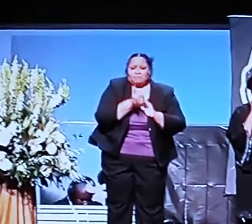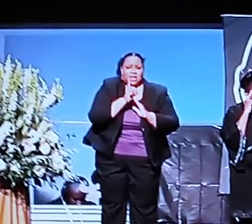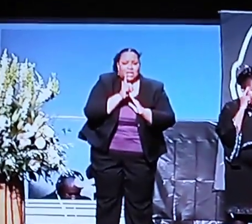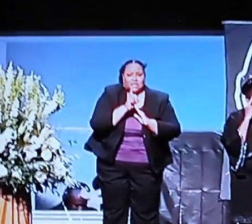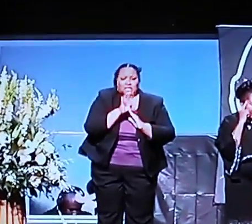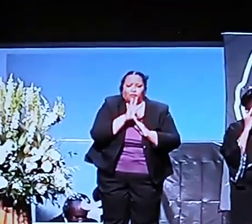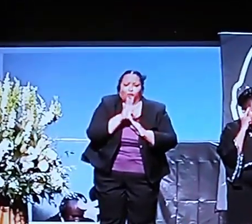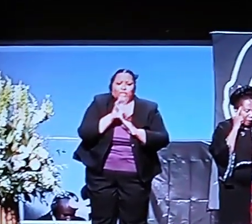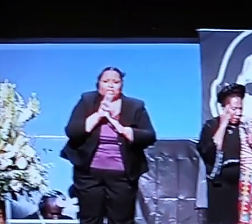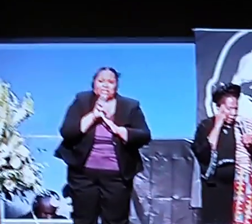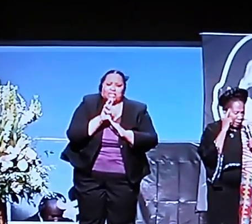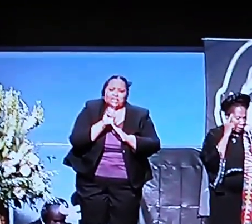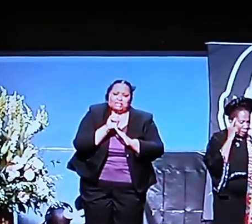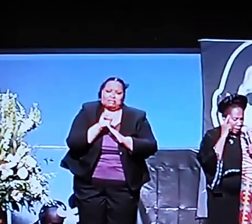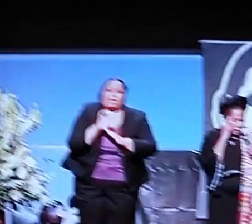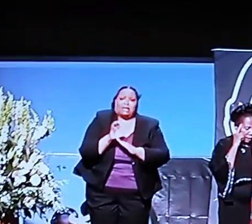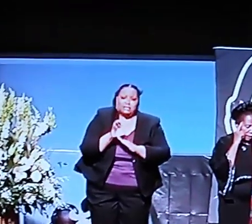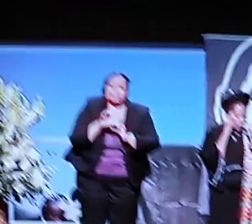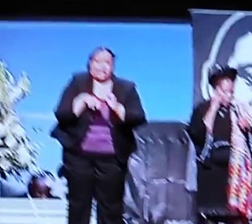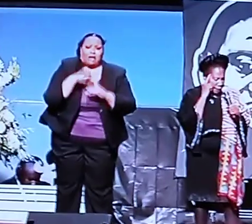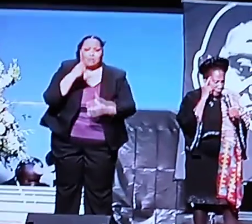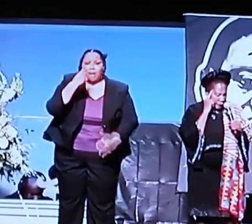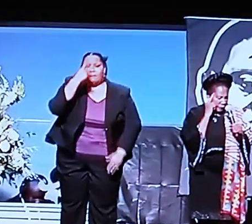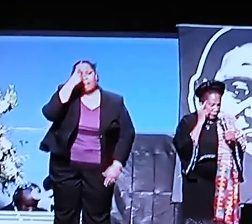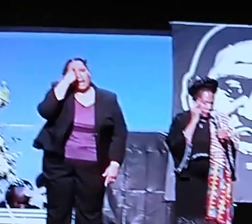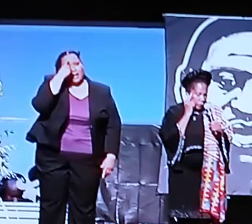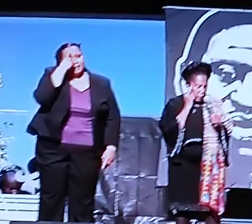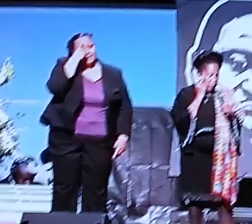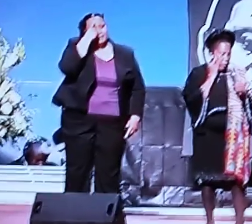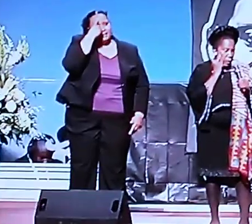seconds Reverend Charlton out of my DNA.